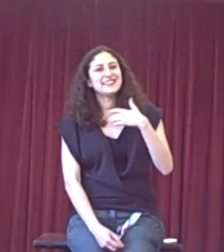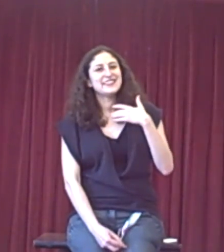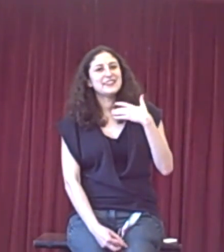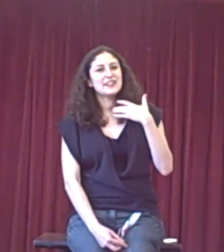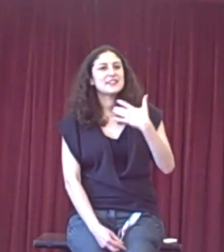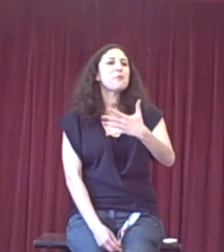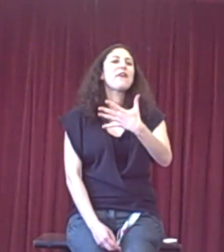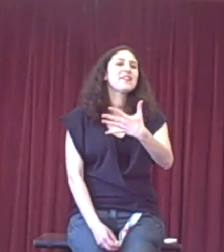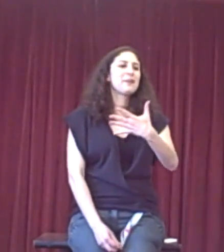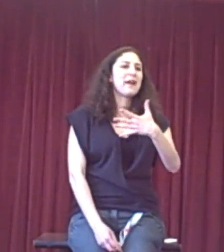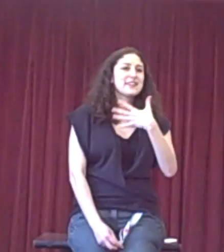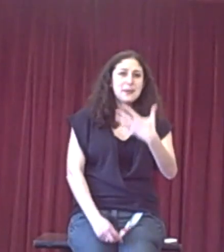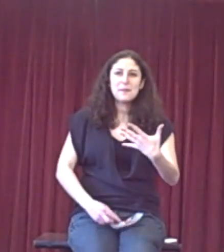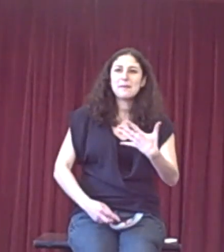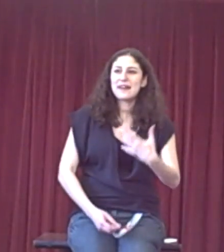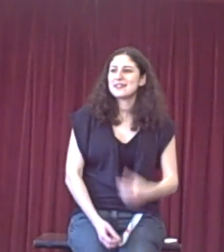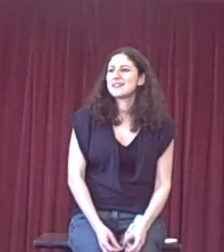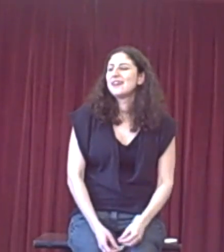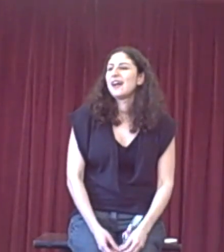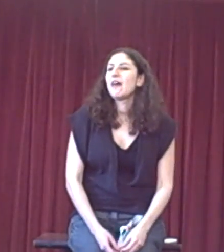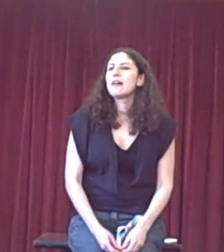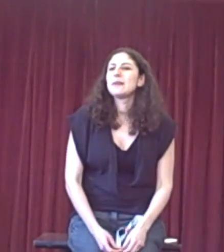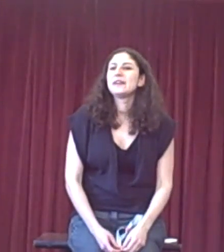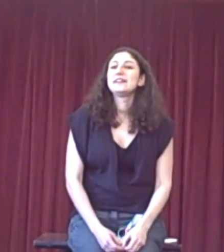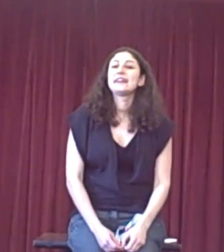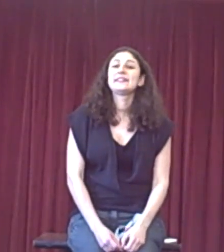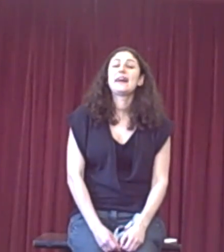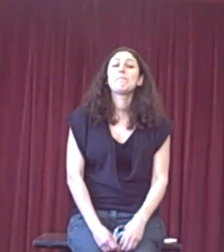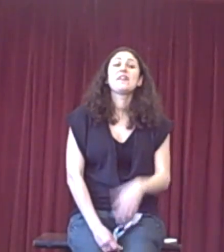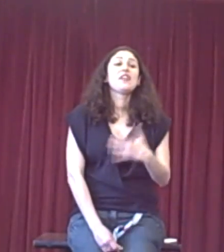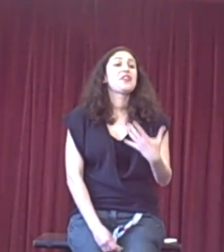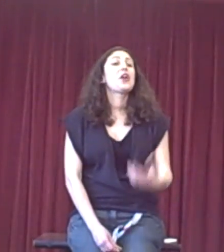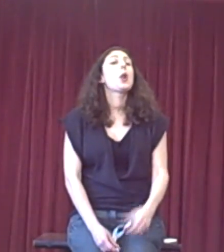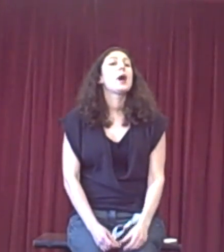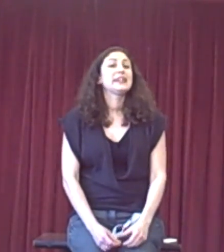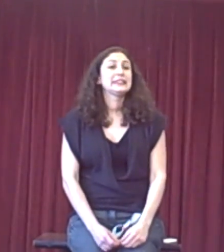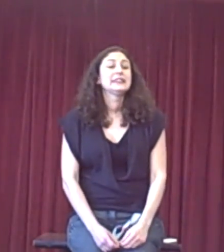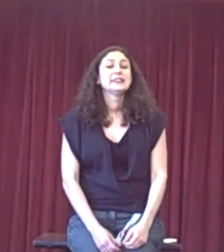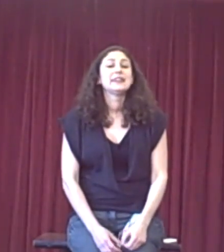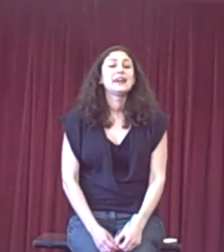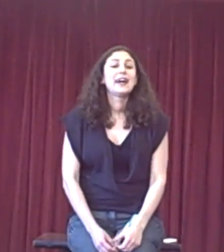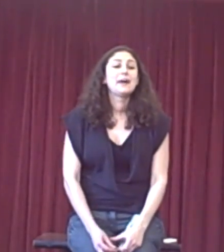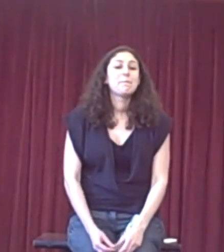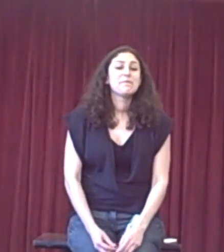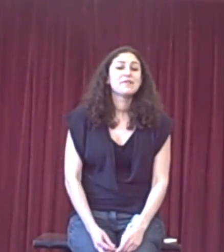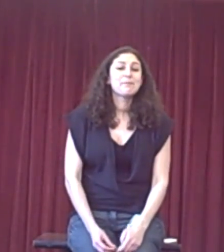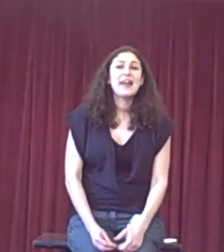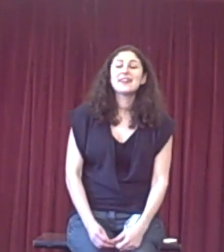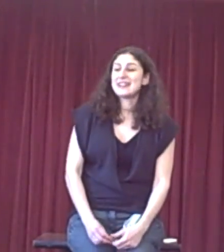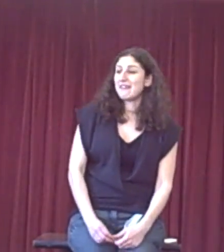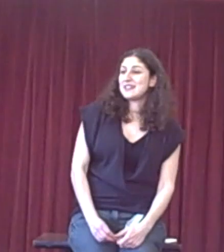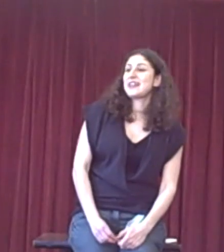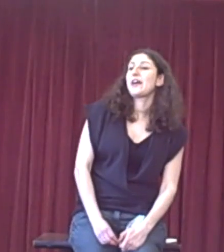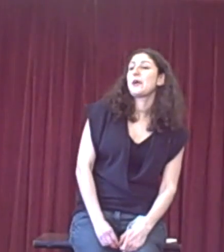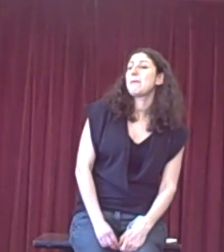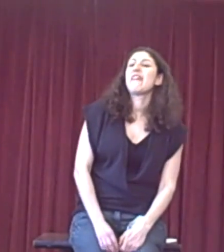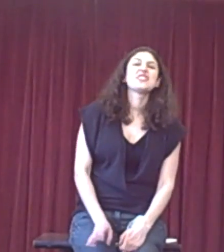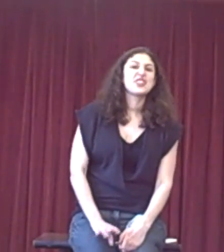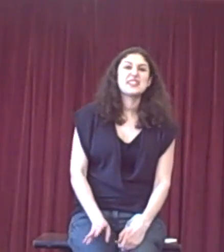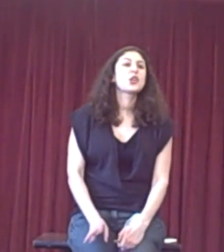And somewhere in the debate, somebody makes an argument that they don't like paying the salary to stay at home with parents because it's